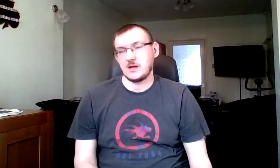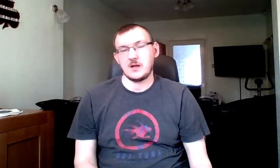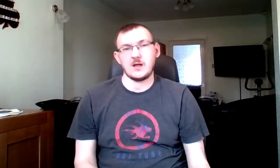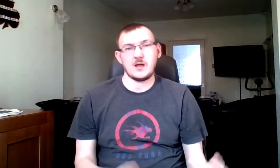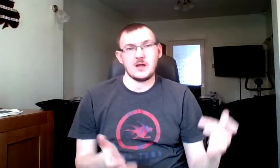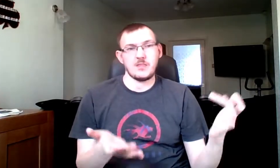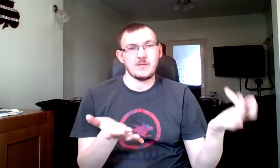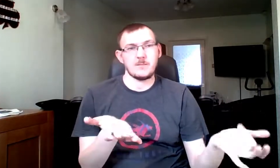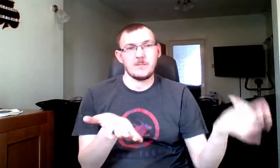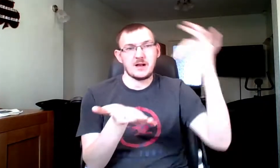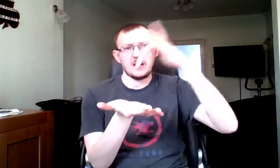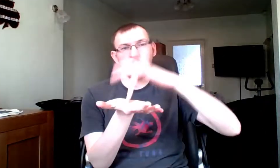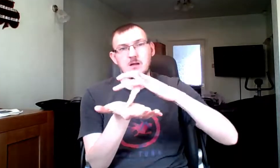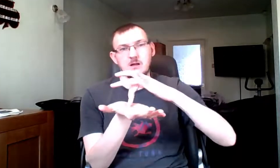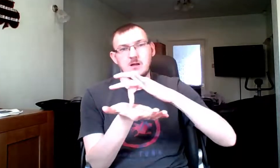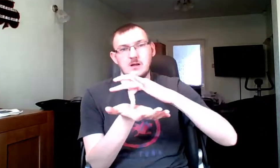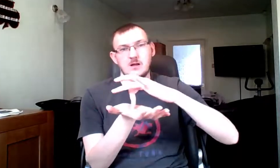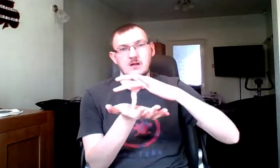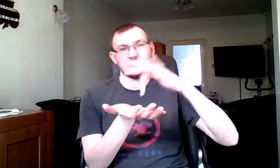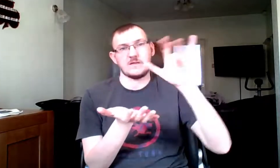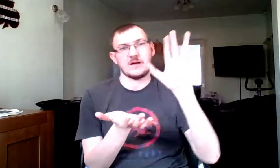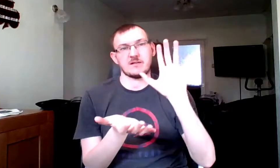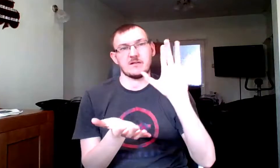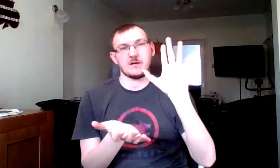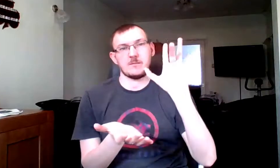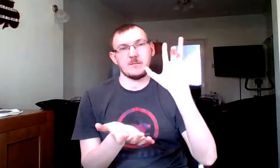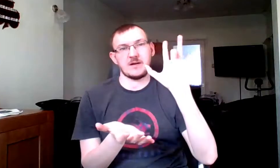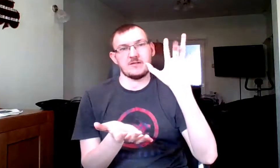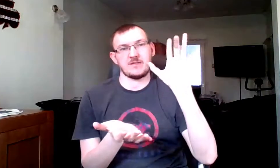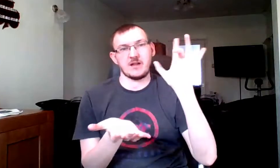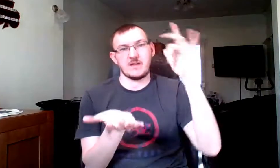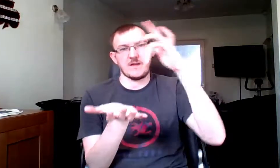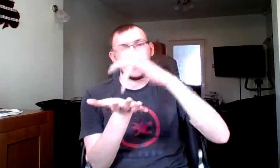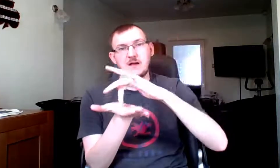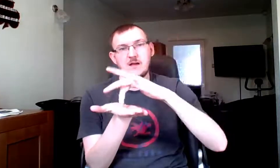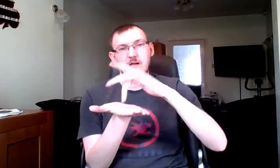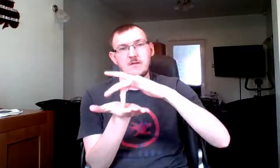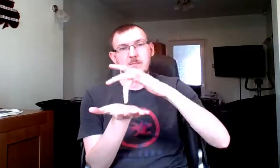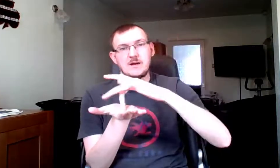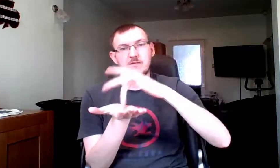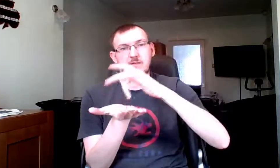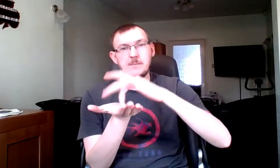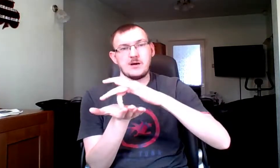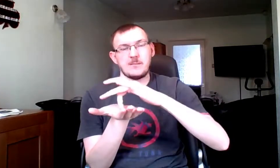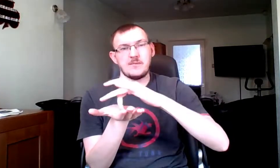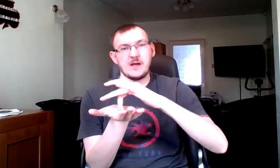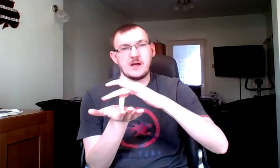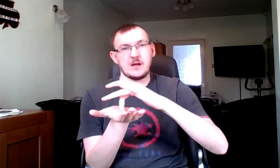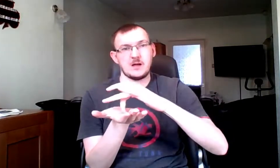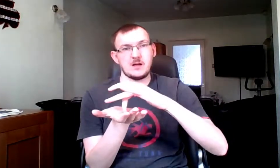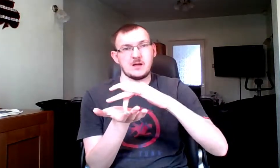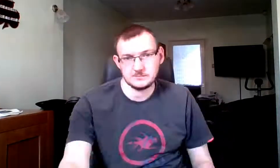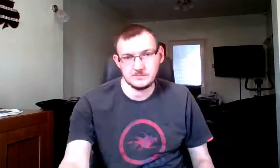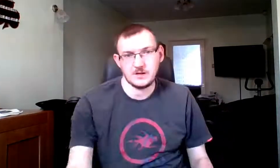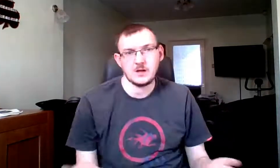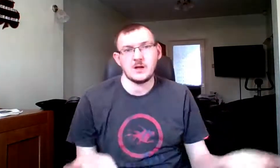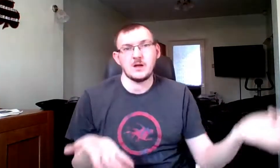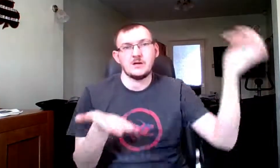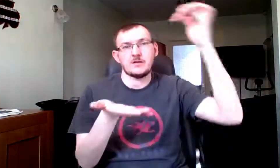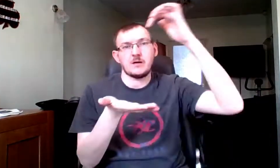in the middle, so that's the middle finger there, the middle of the palm there, the